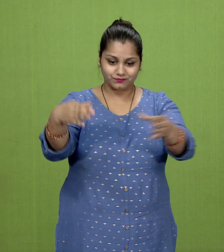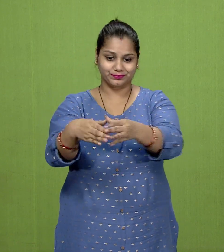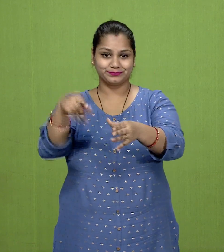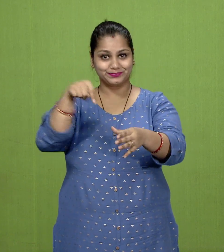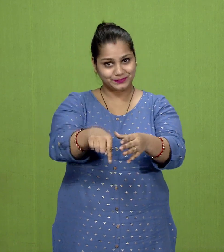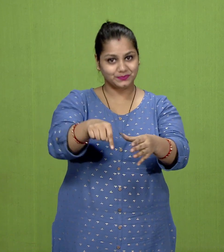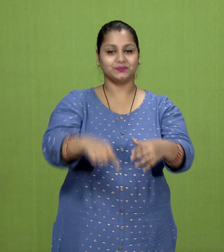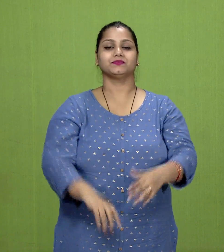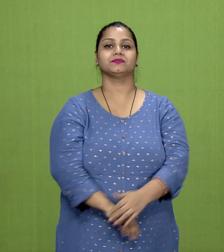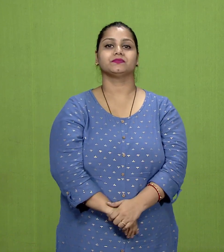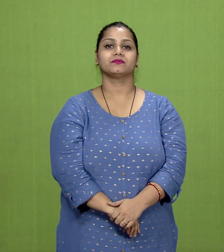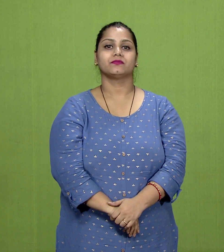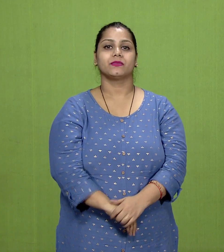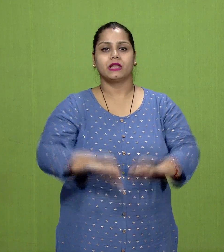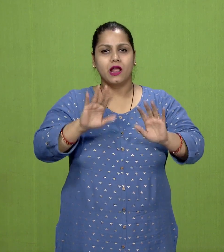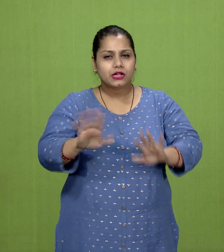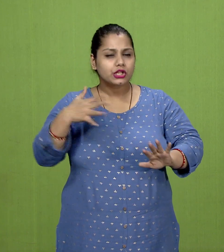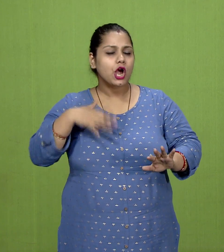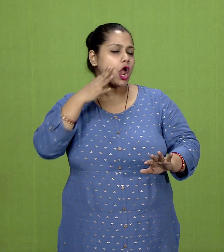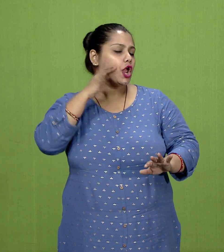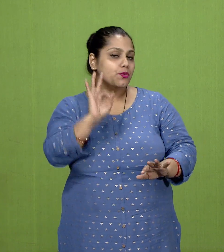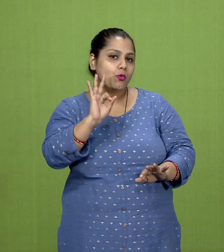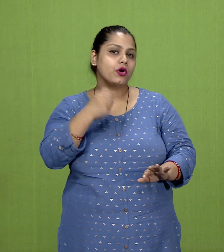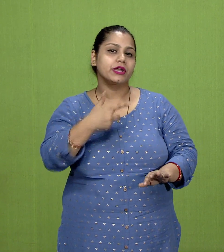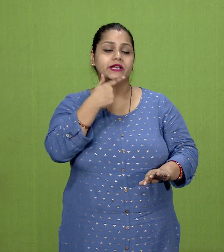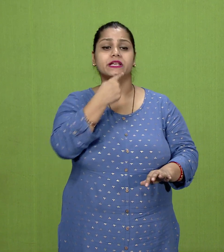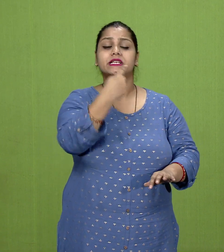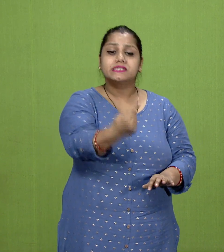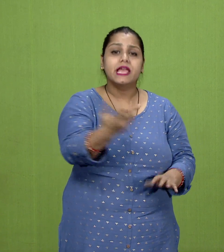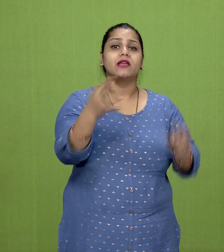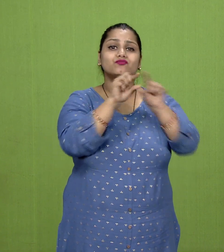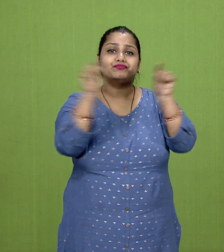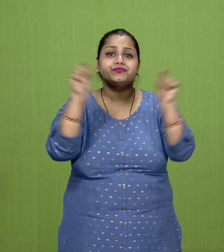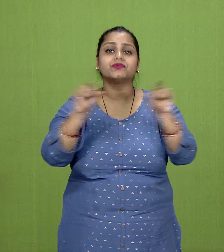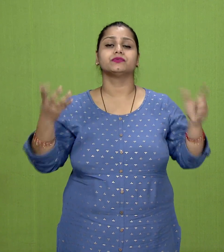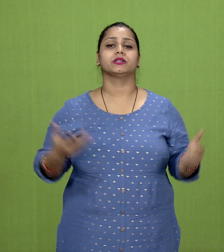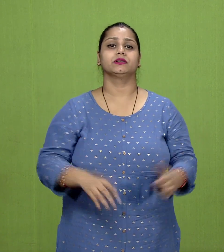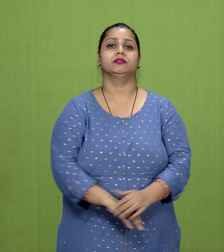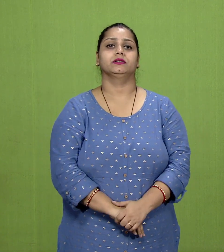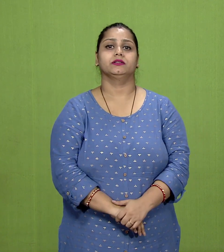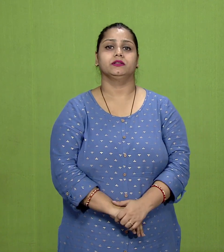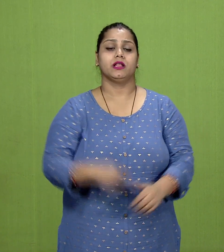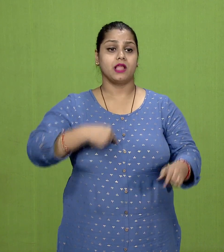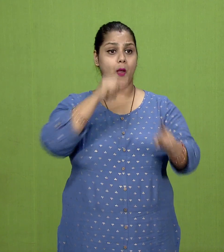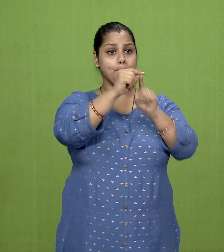had an important say in public affairs